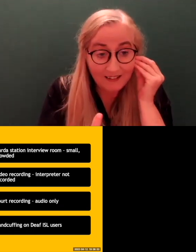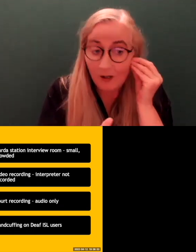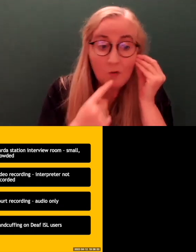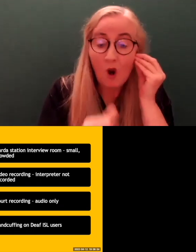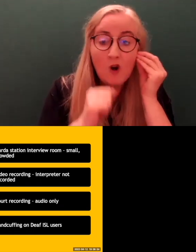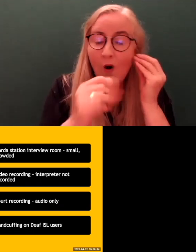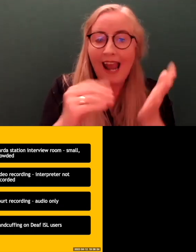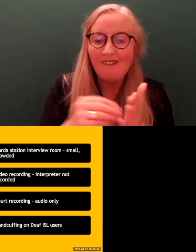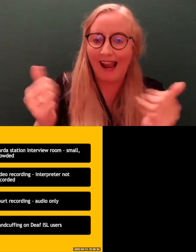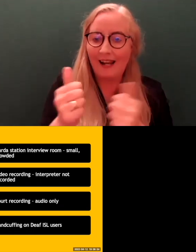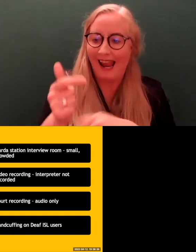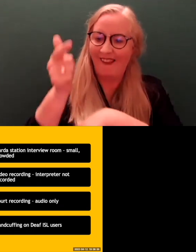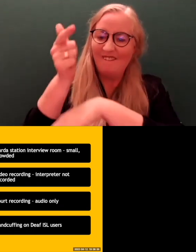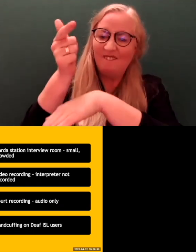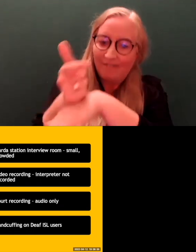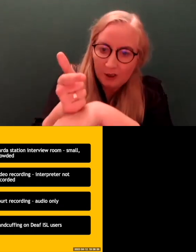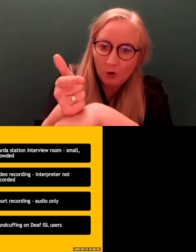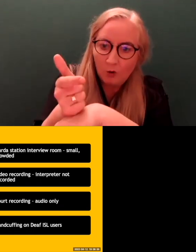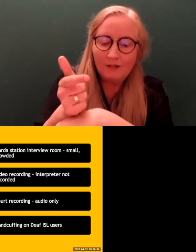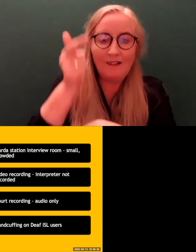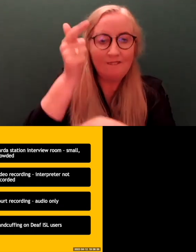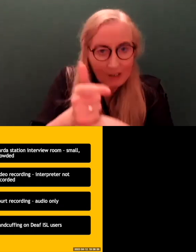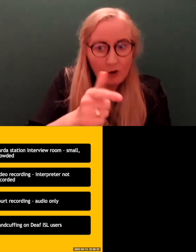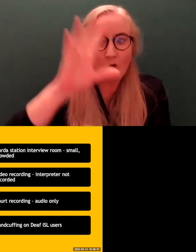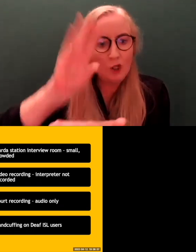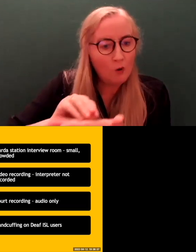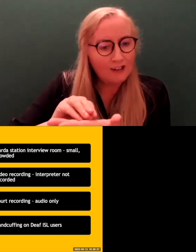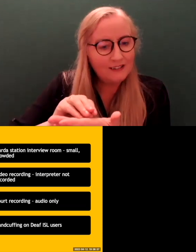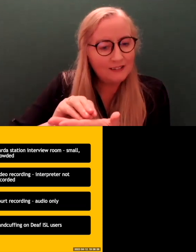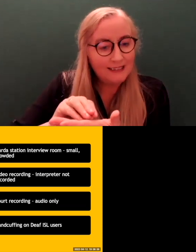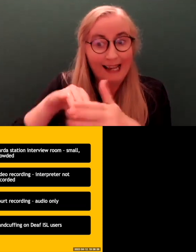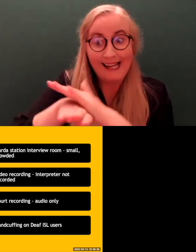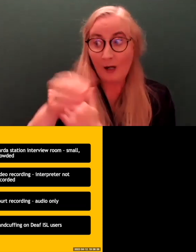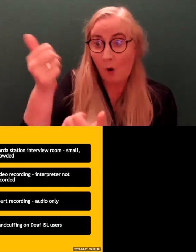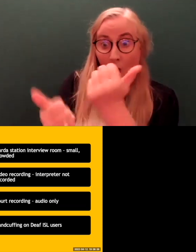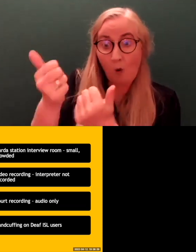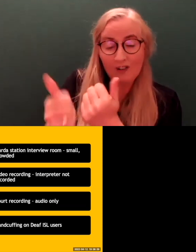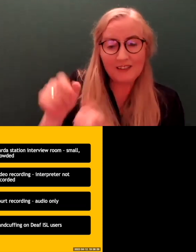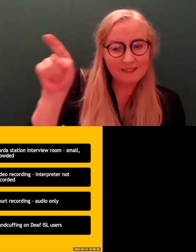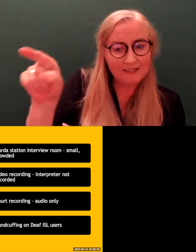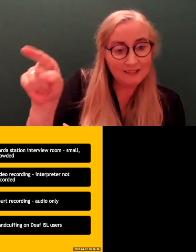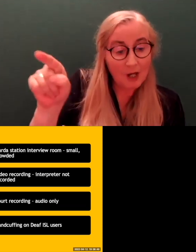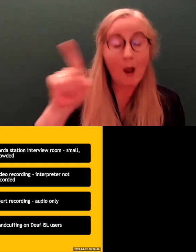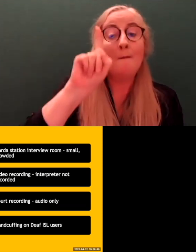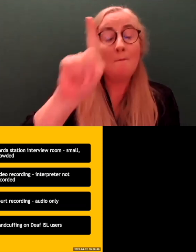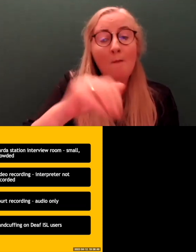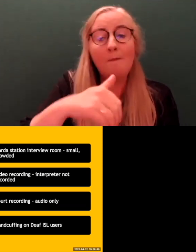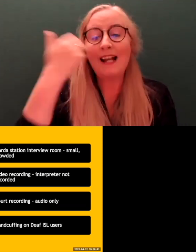recording in existence in courts. Since the pandemic, there may have been a